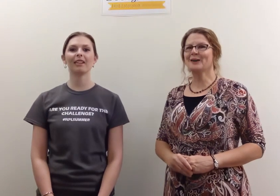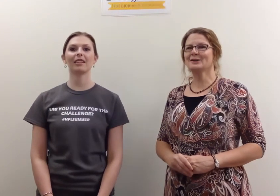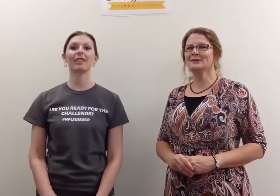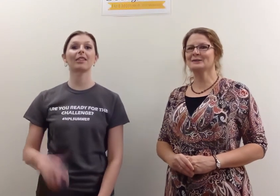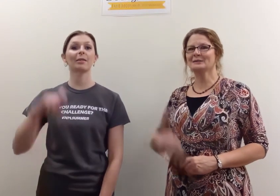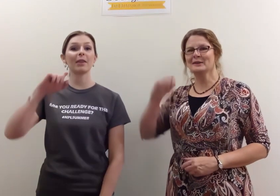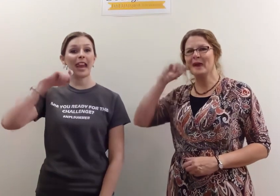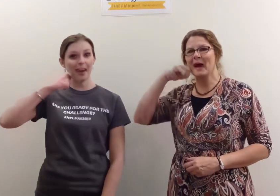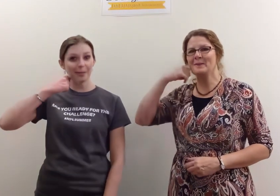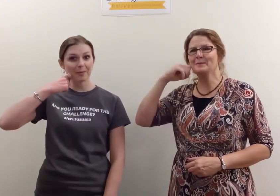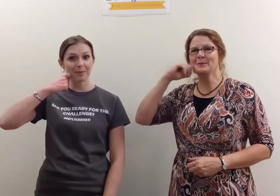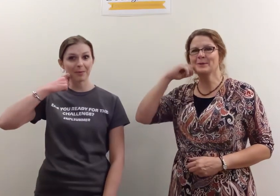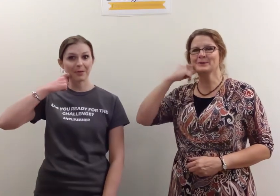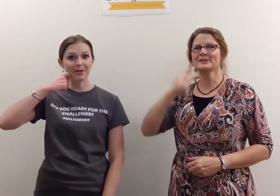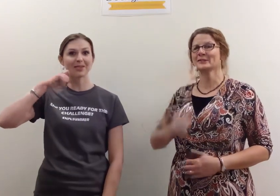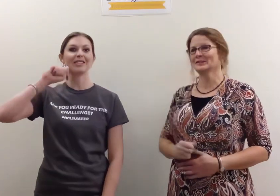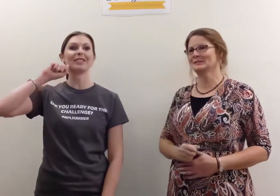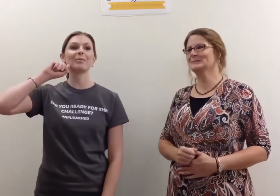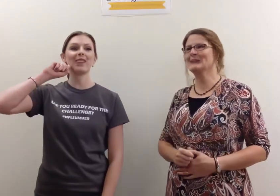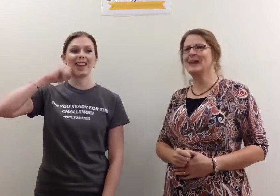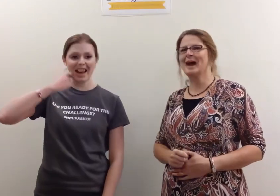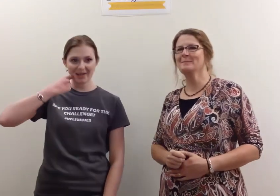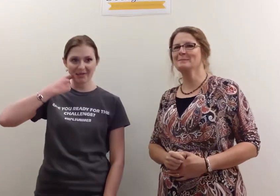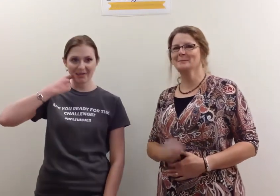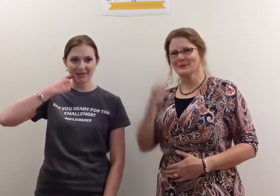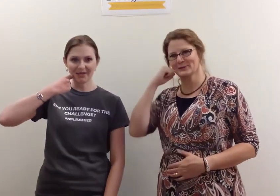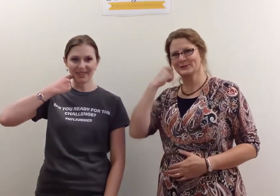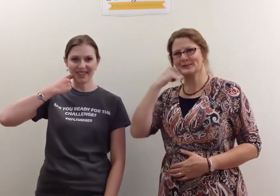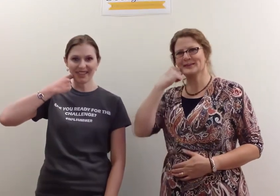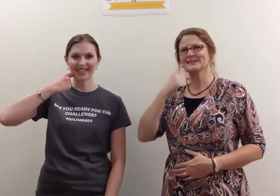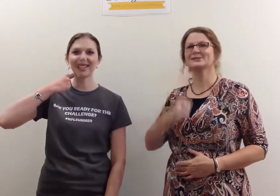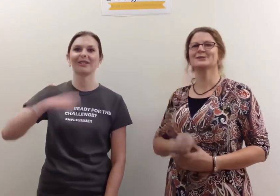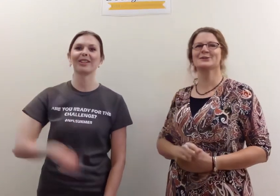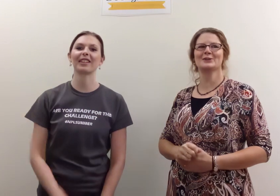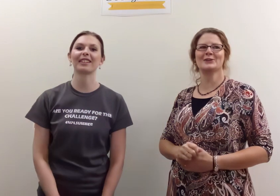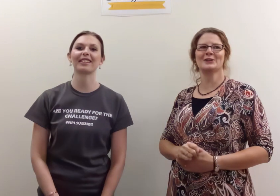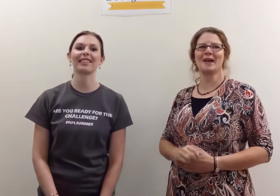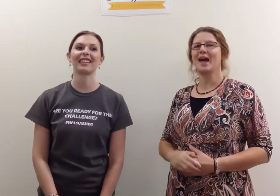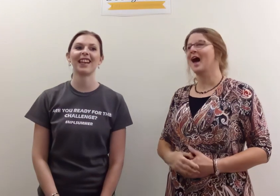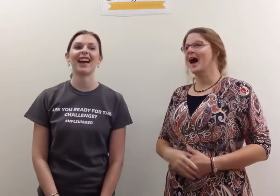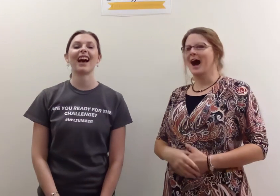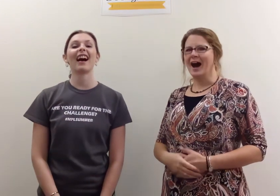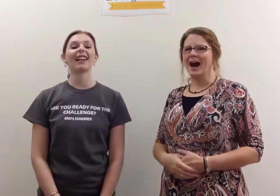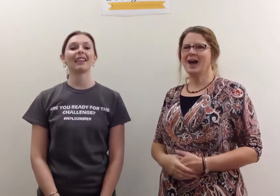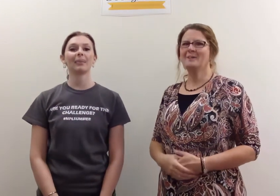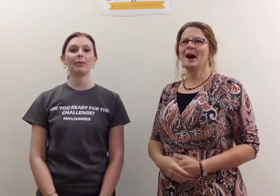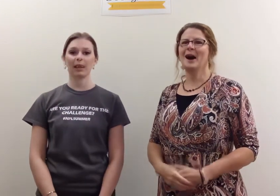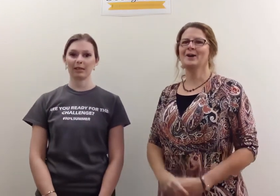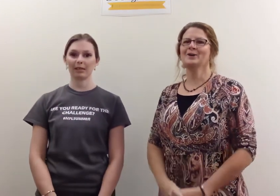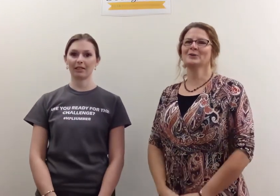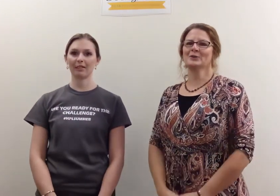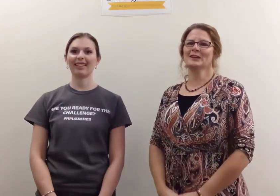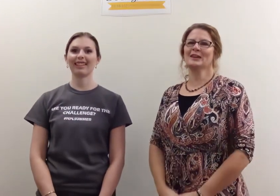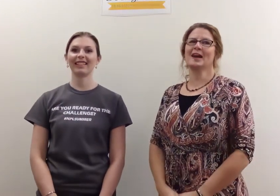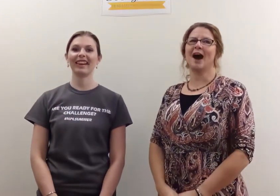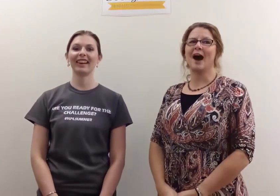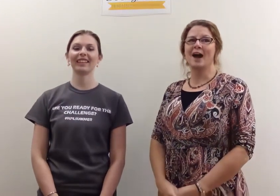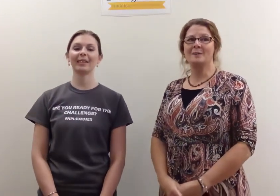crispy apples, crispy apples taste so good. I am hungry, I am